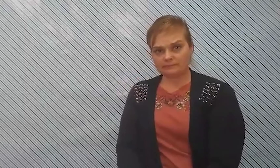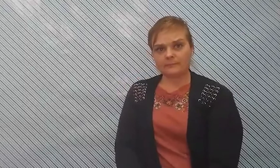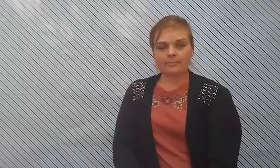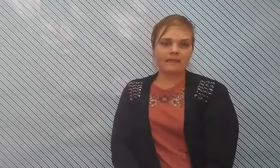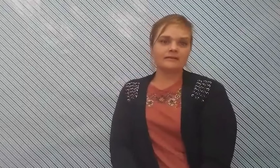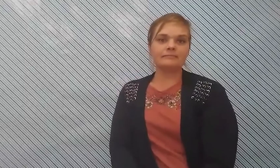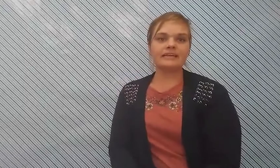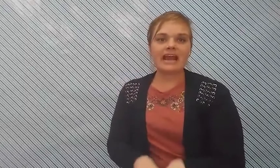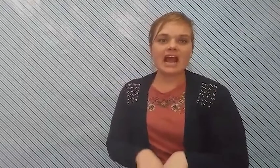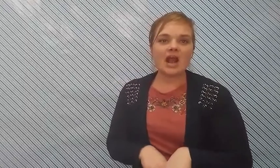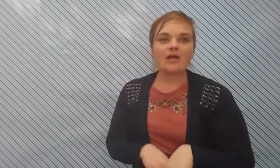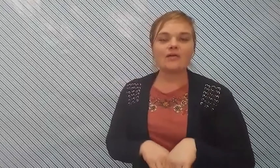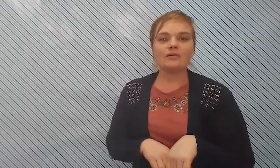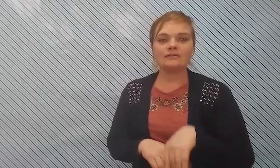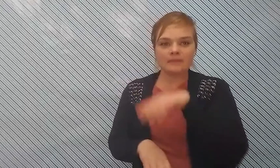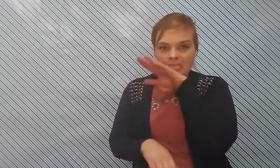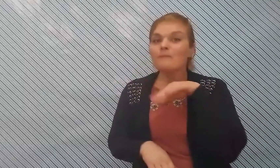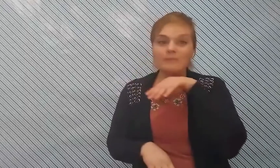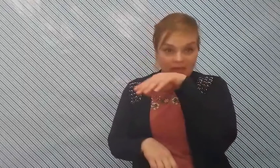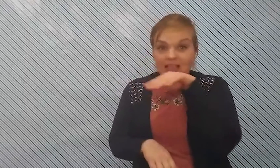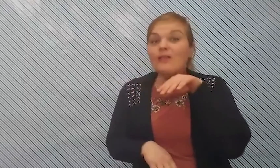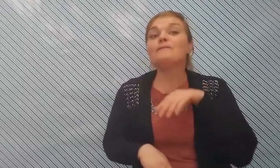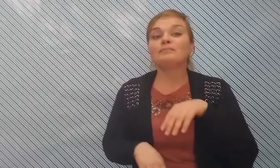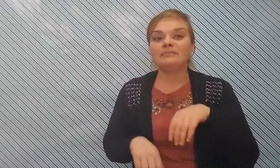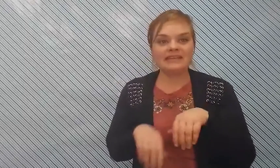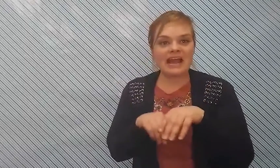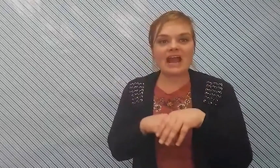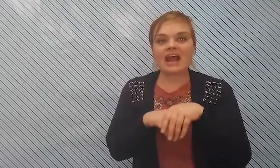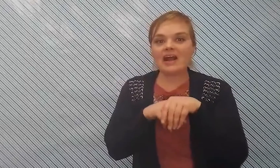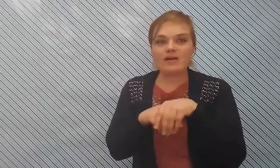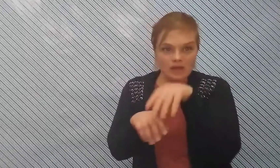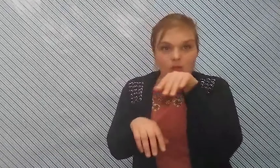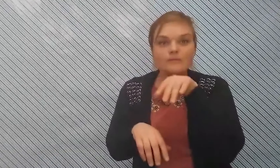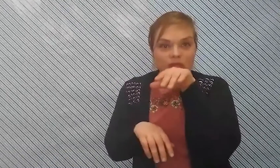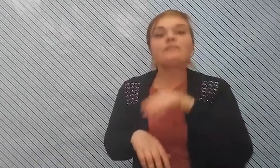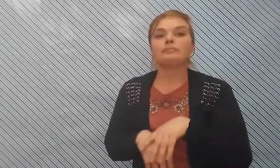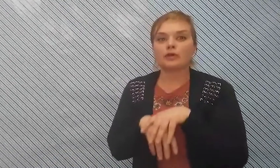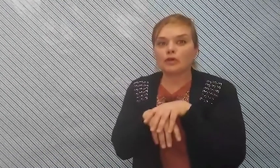did